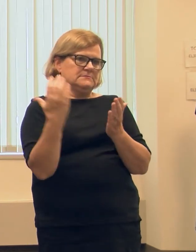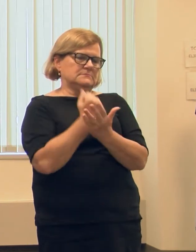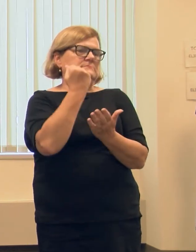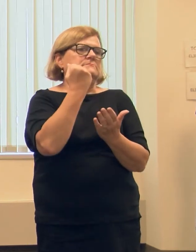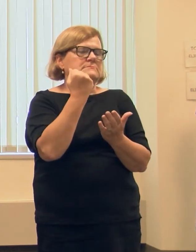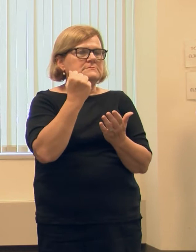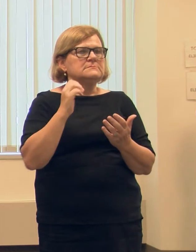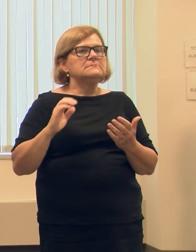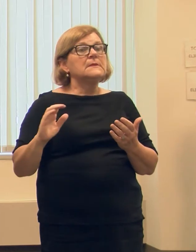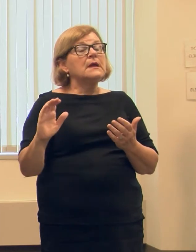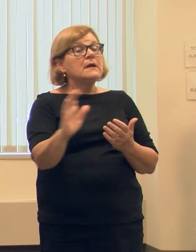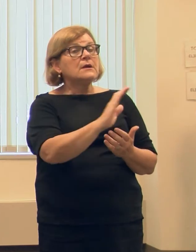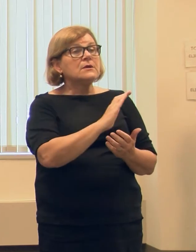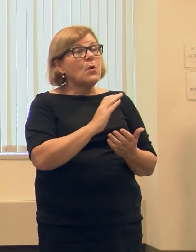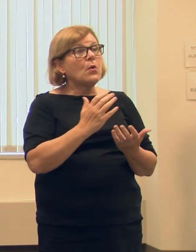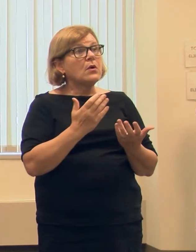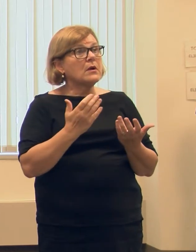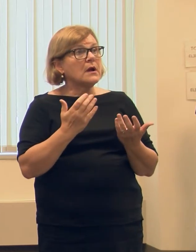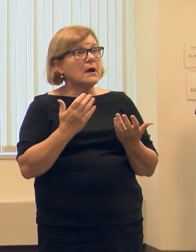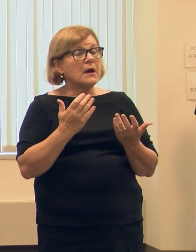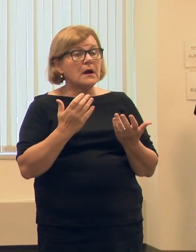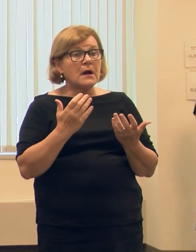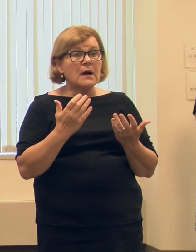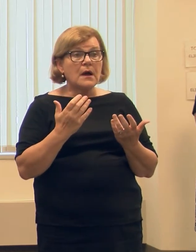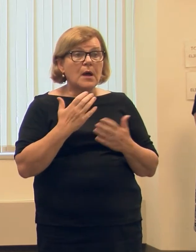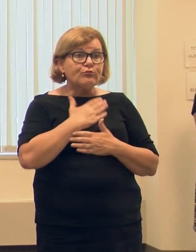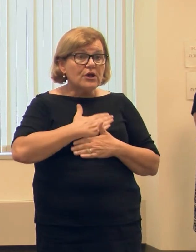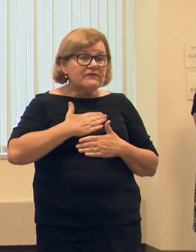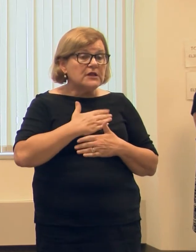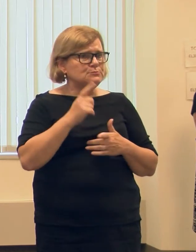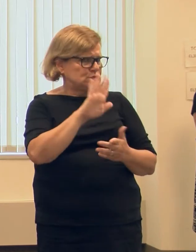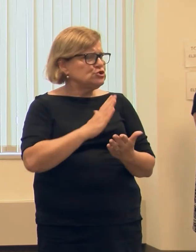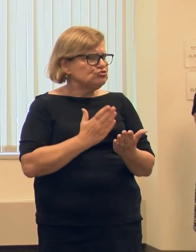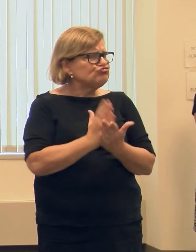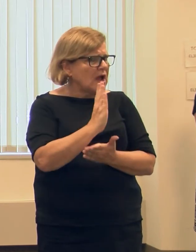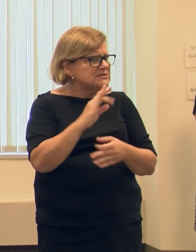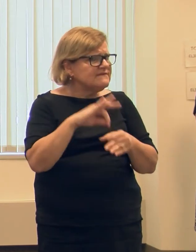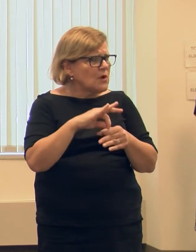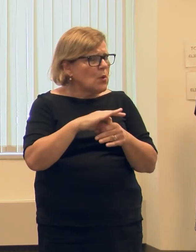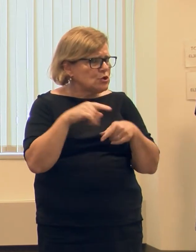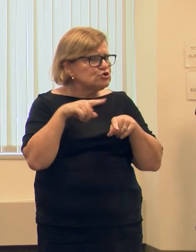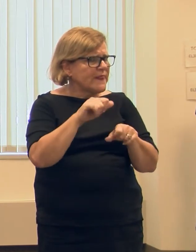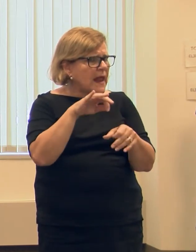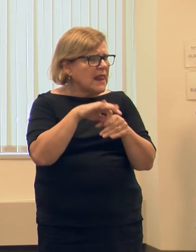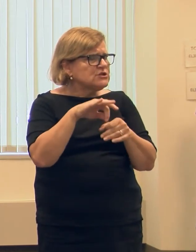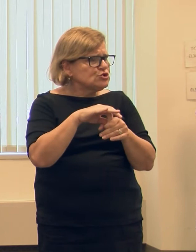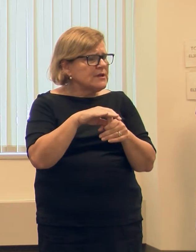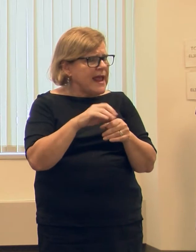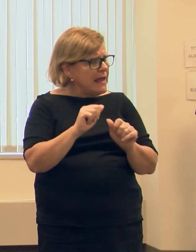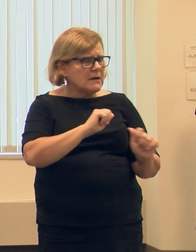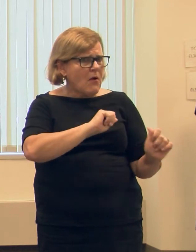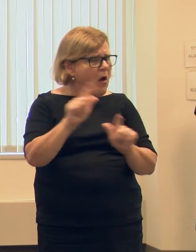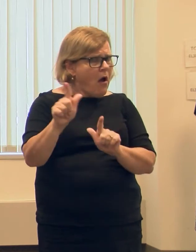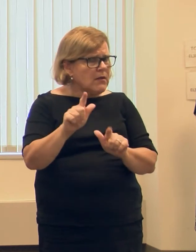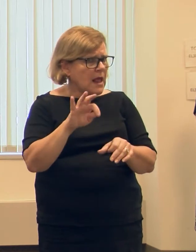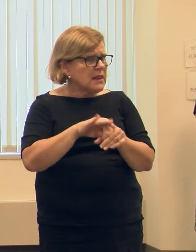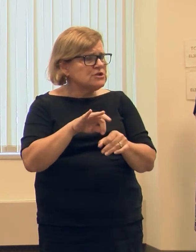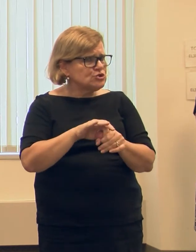of your, not only your privilege, but your right to vote in this election and in all elections.